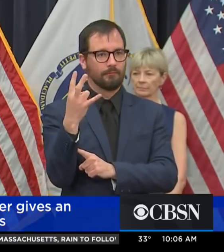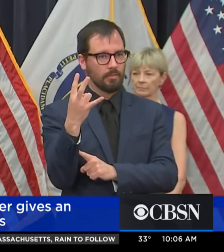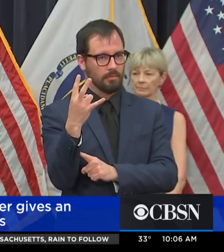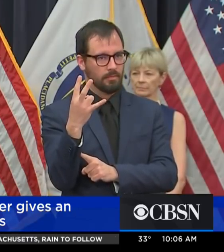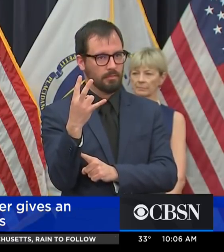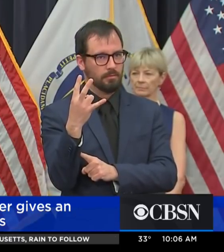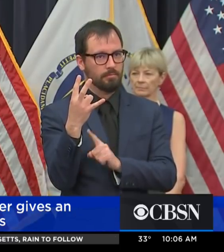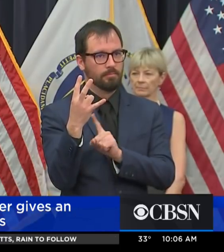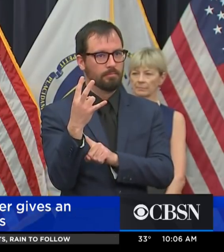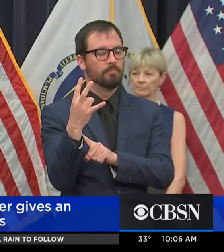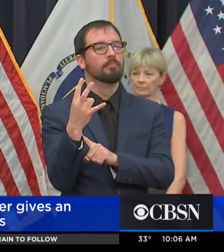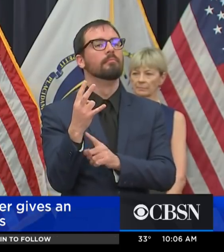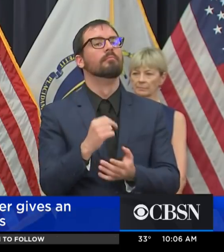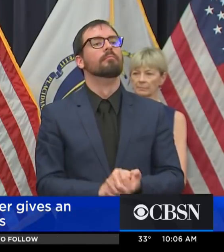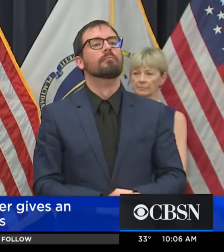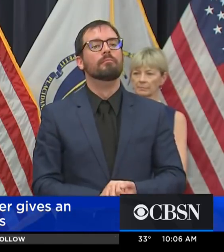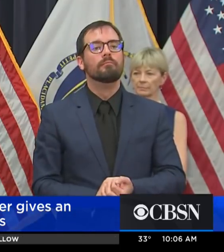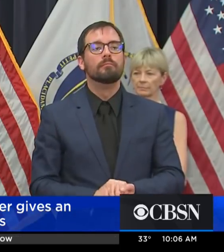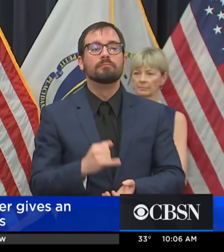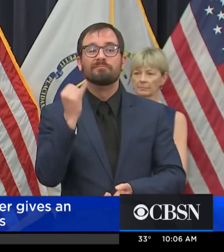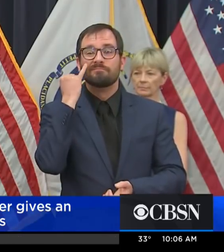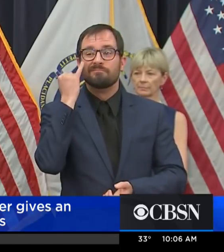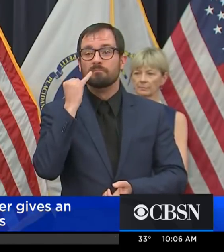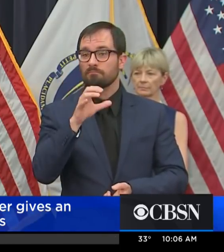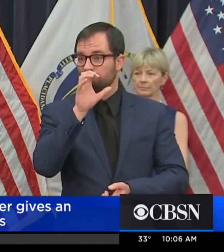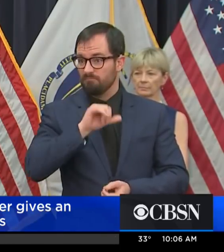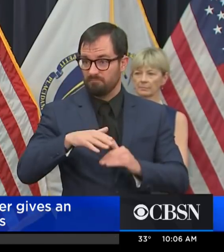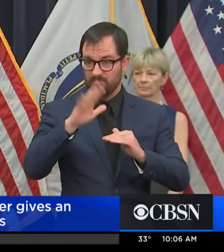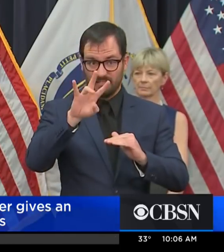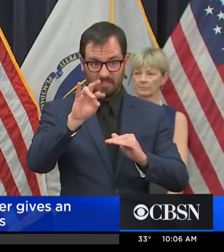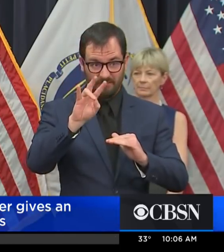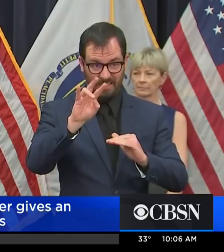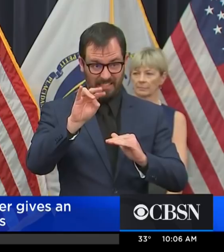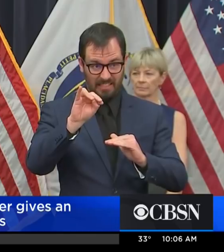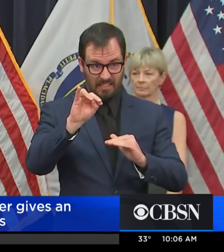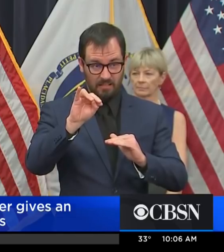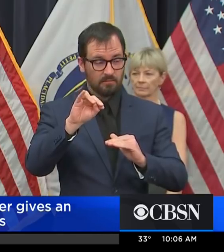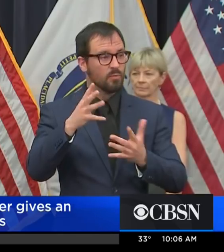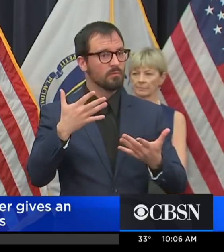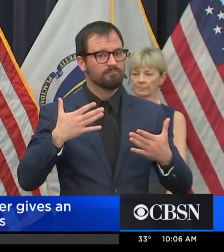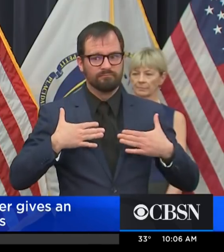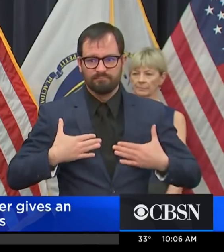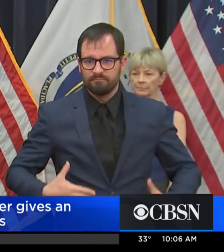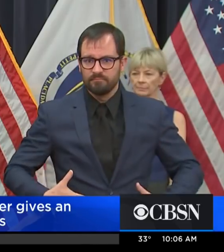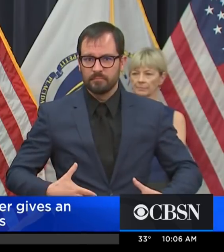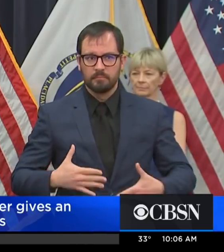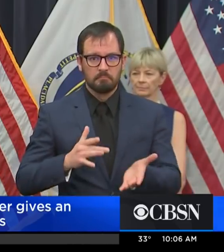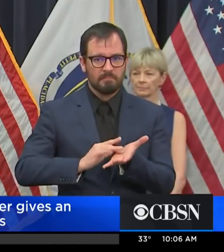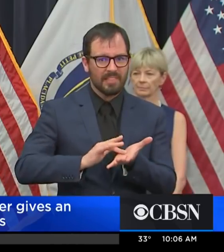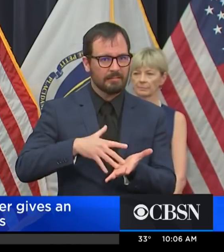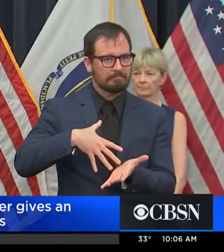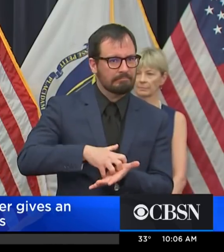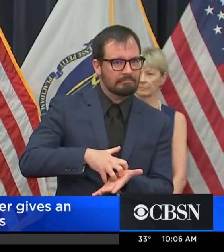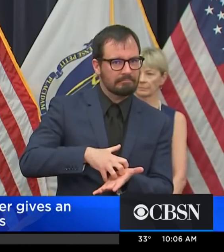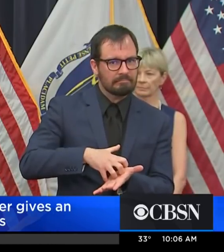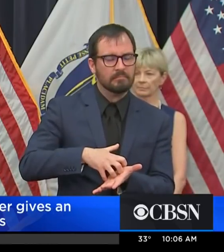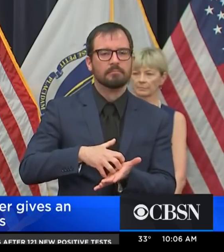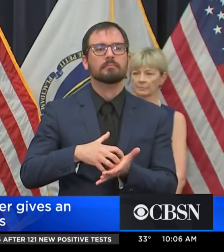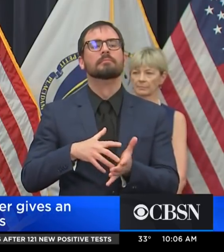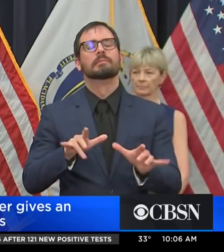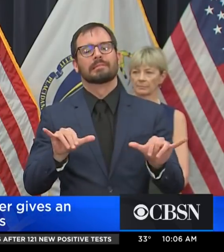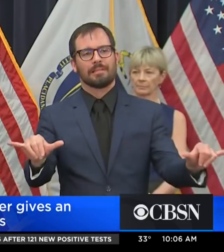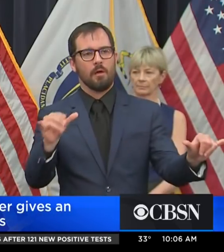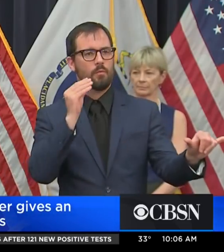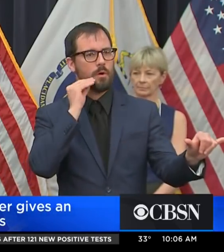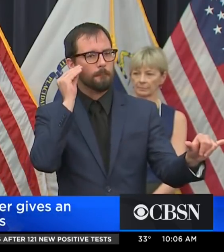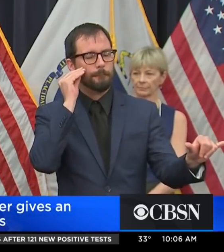people over the age of 70 and those with underlying health issues to stay home and limit their interactions with